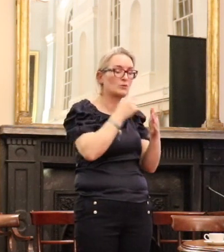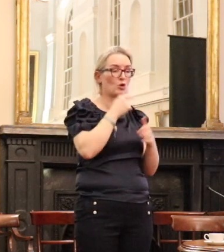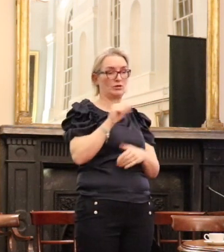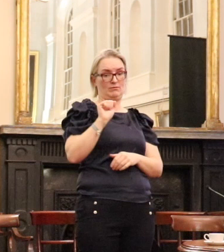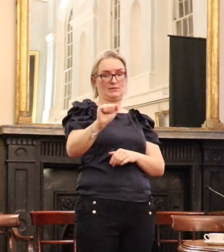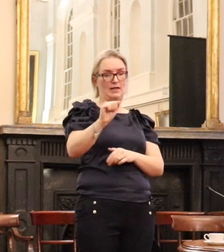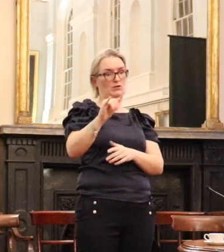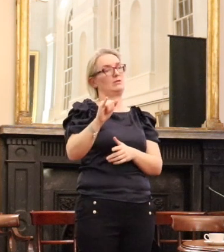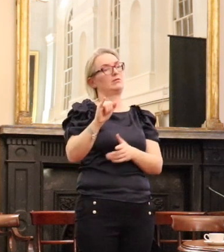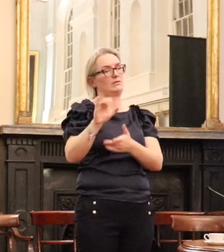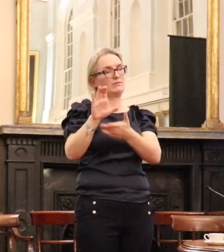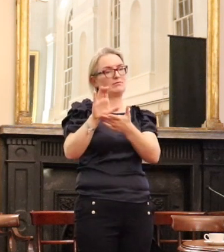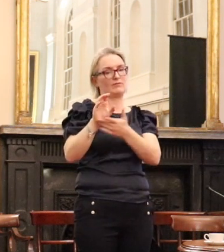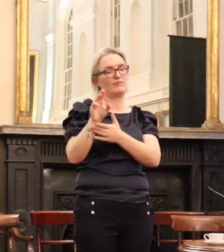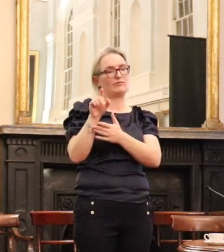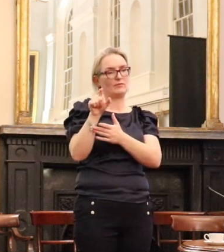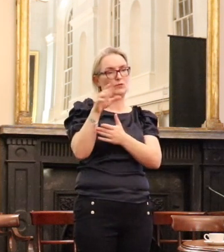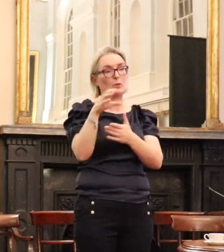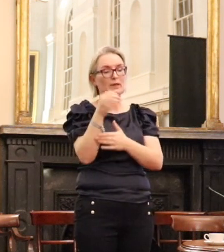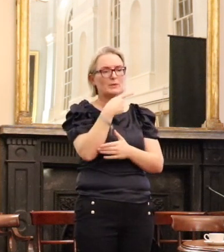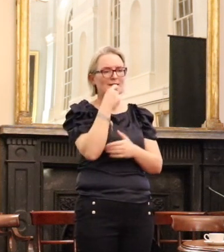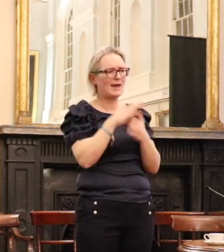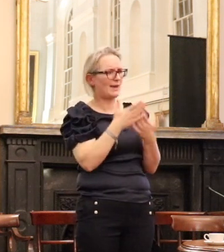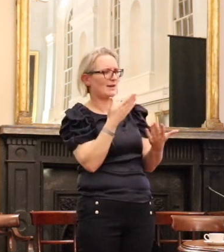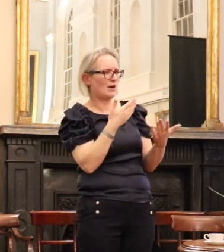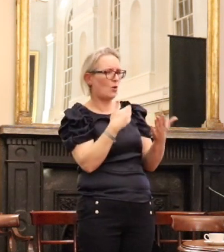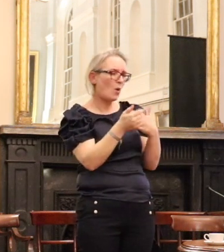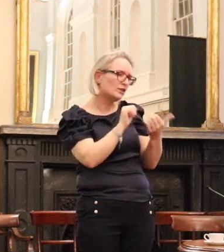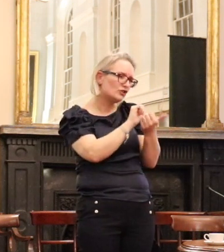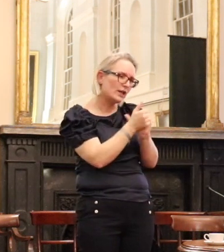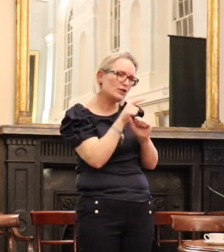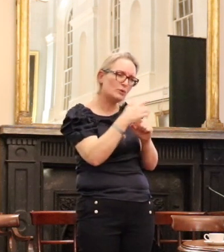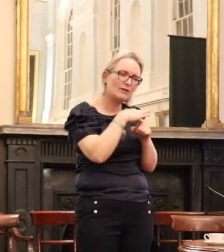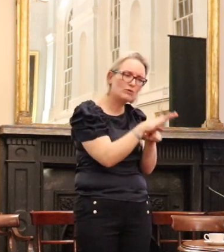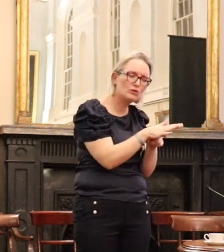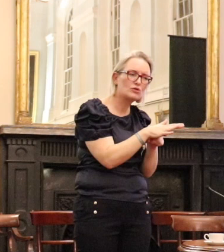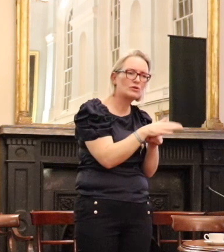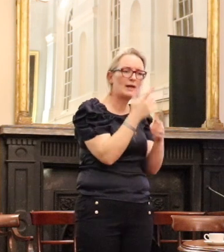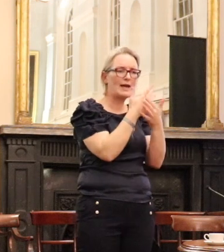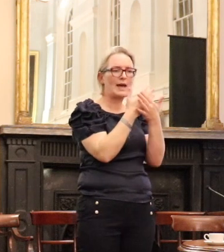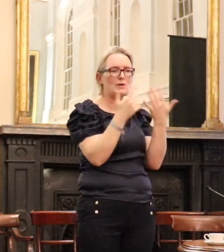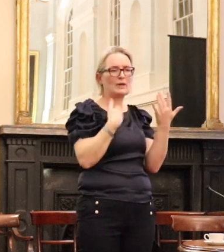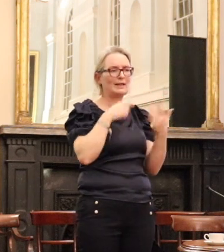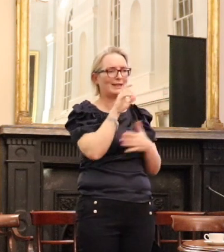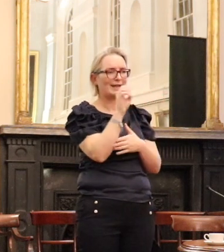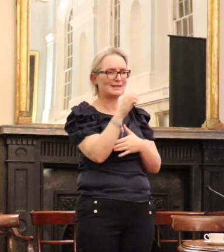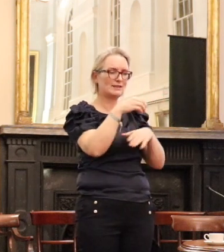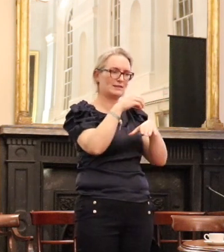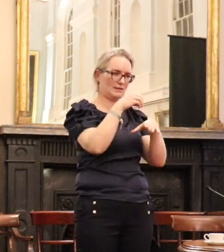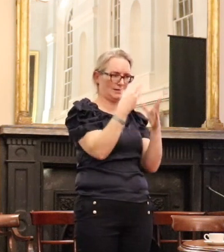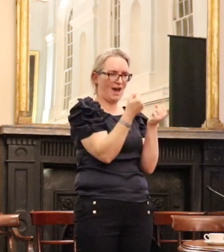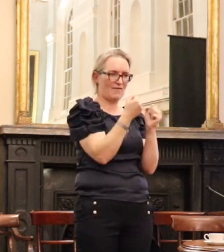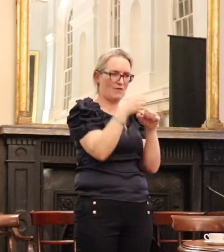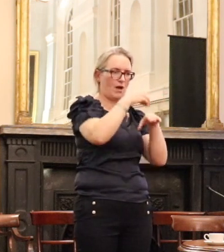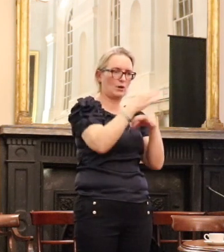laws have been influenced this year? How much change have been actually effected? How many cases do you have in your courts that might